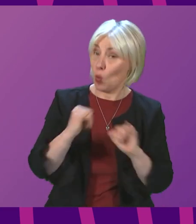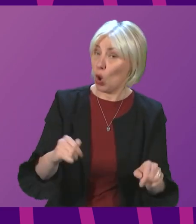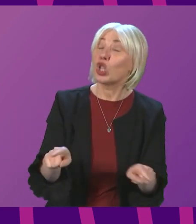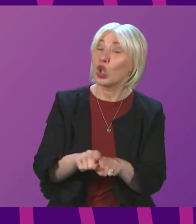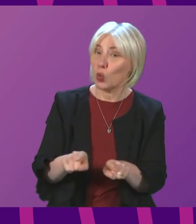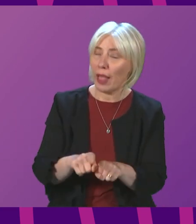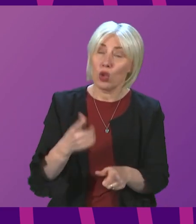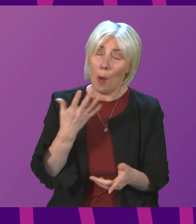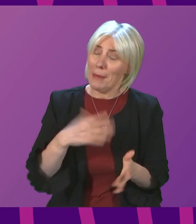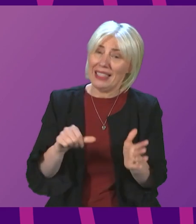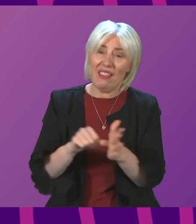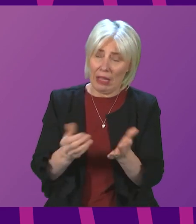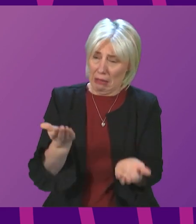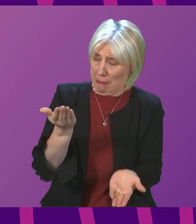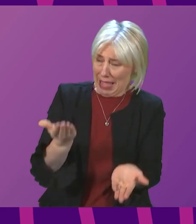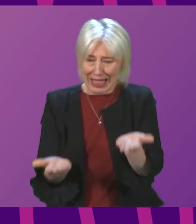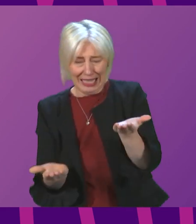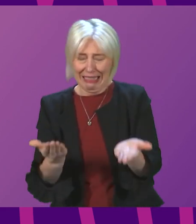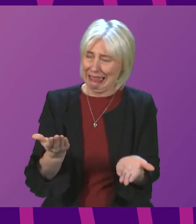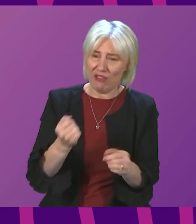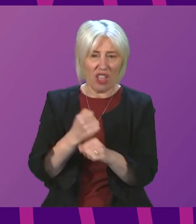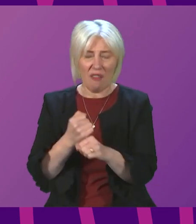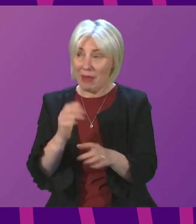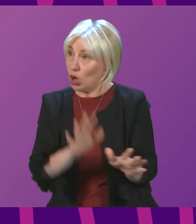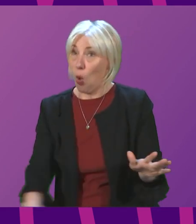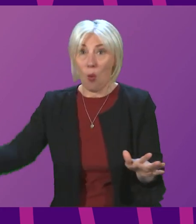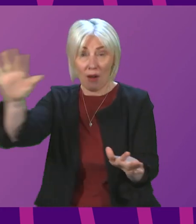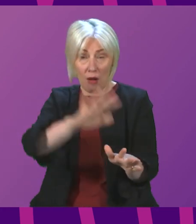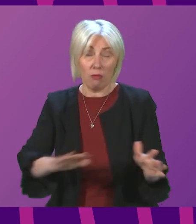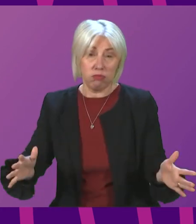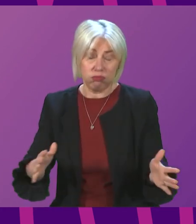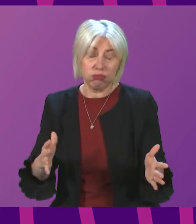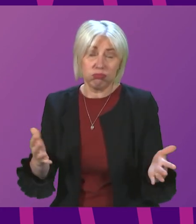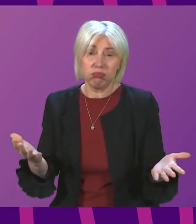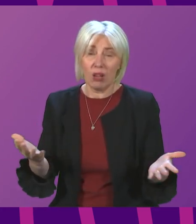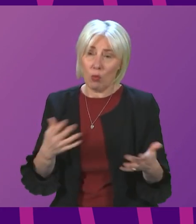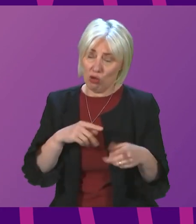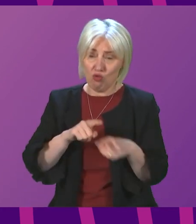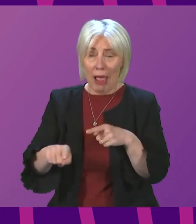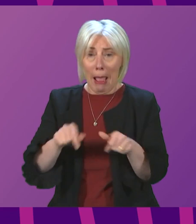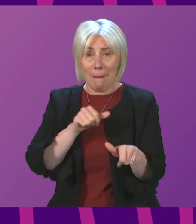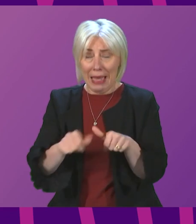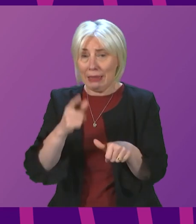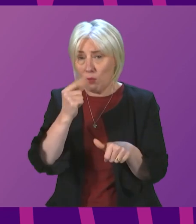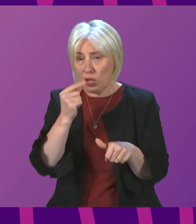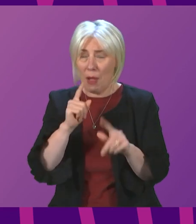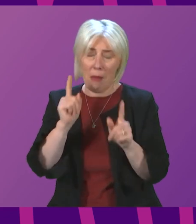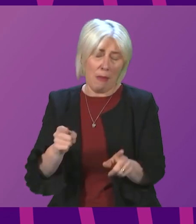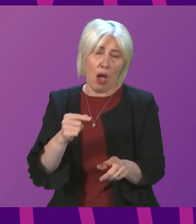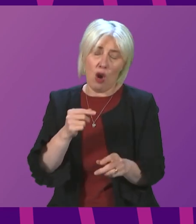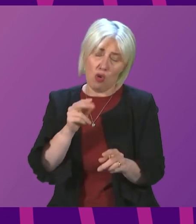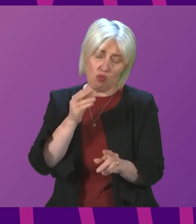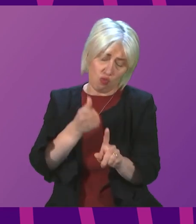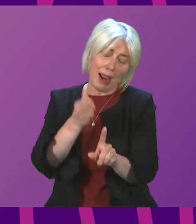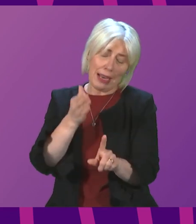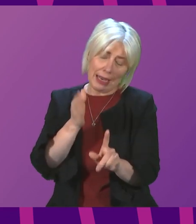a very difficult balance to strike for governments everywhere. We continue to do it as well as we can, but we absolutely recognise the work that